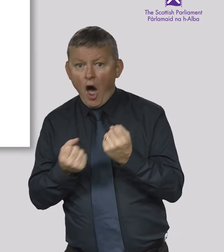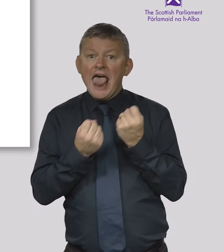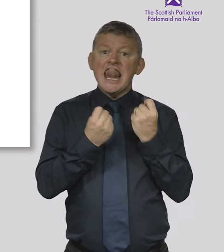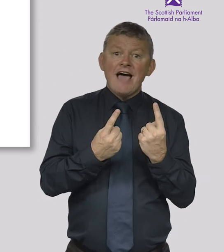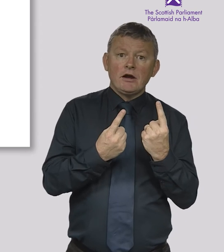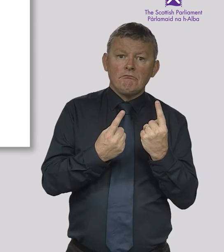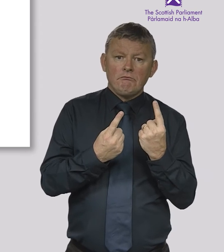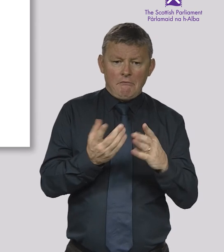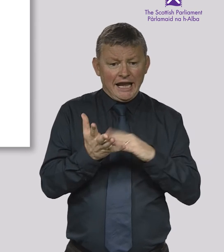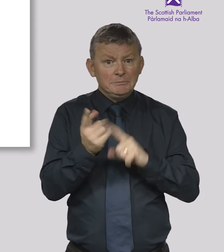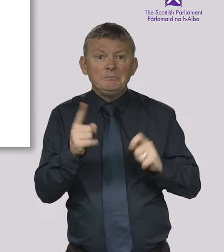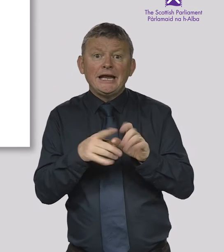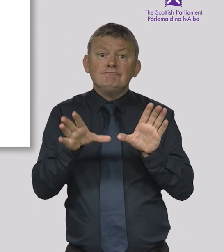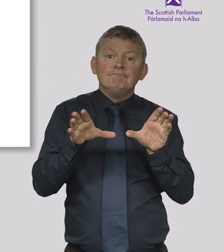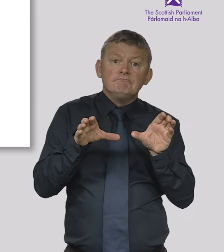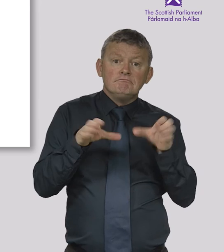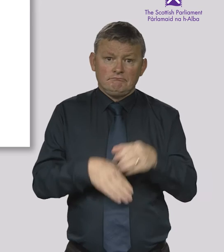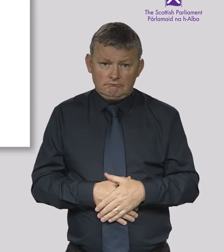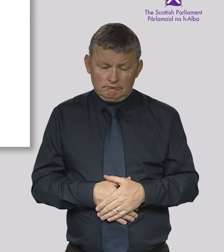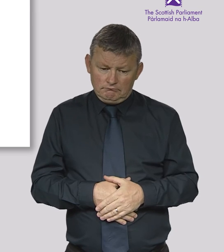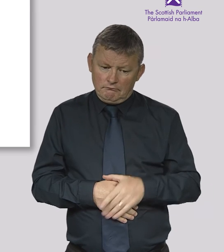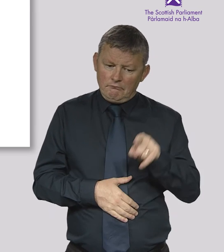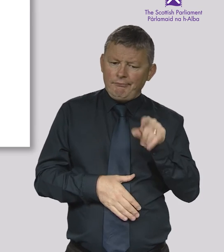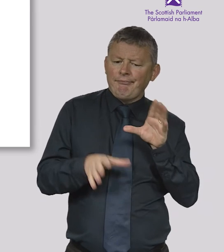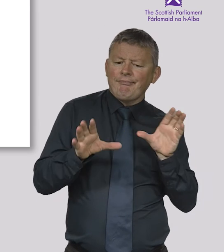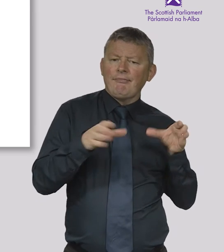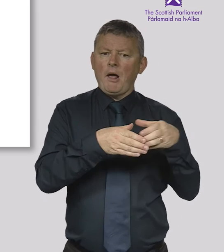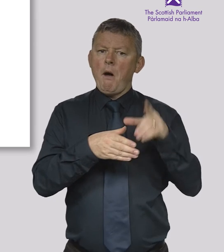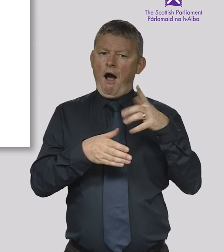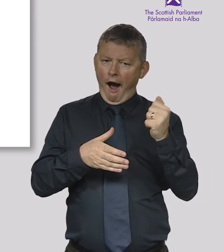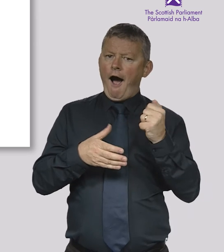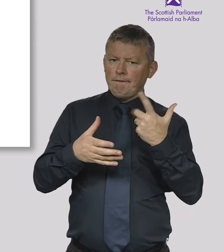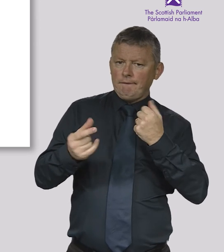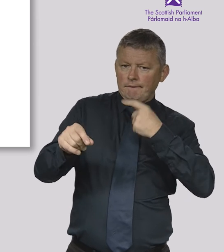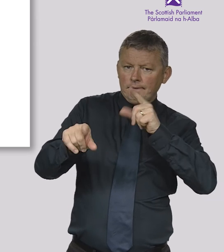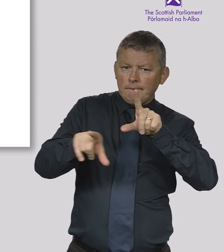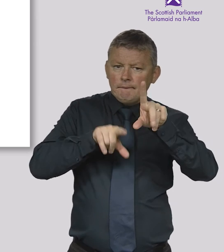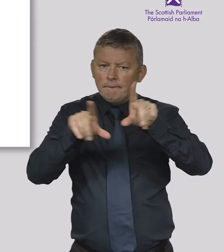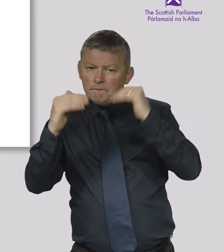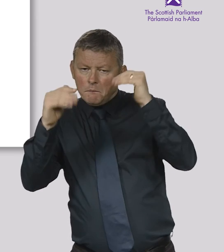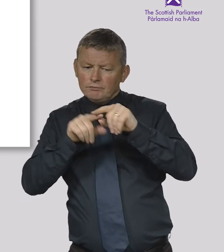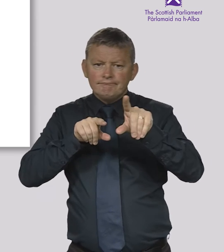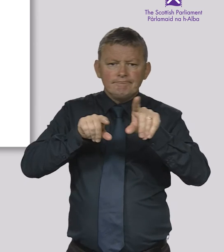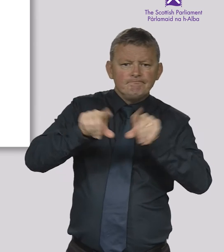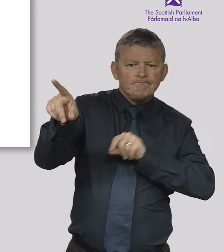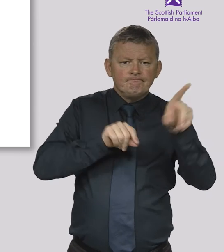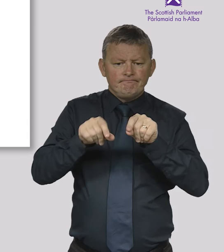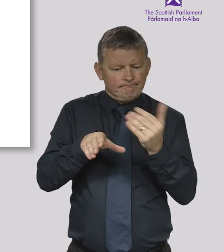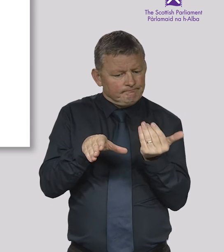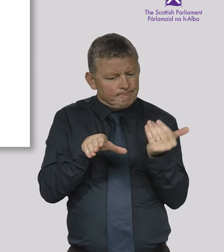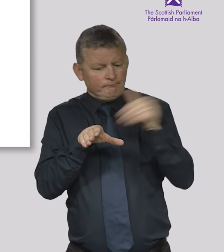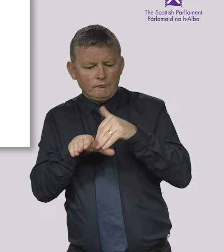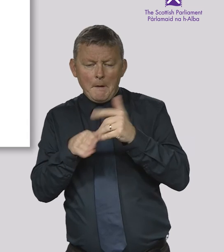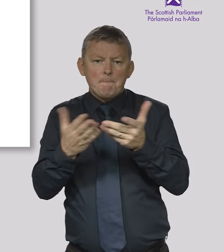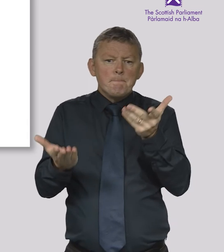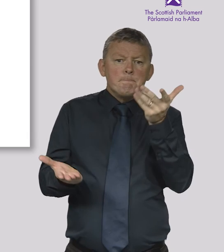7 or 11 MSPs as members. Members reflect the balance of the various political parties and groupings in the Scottish